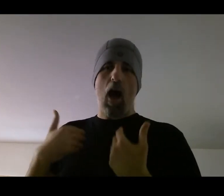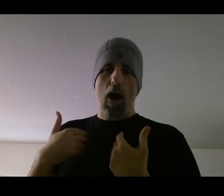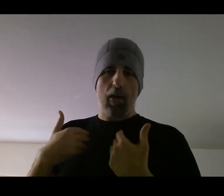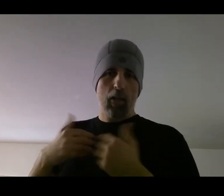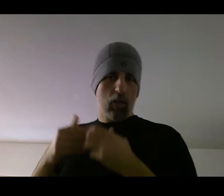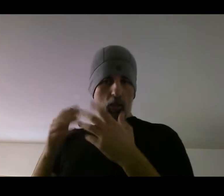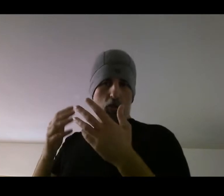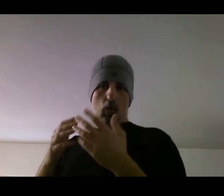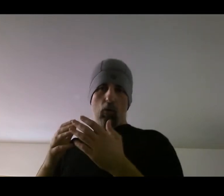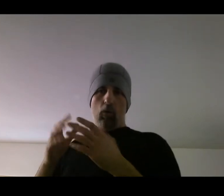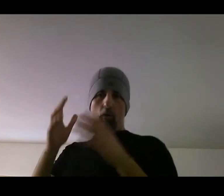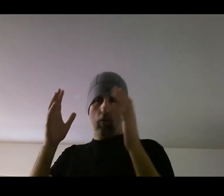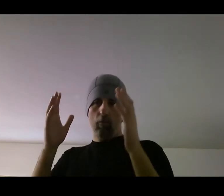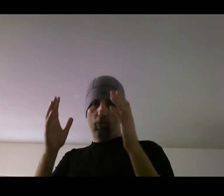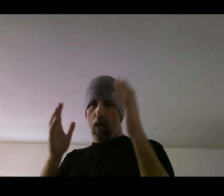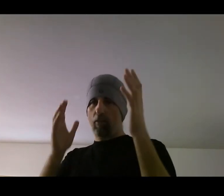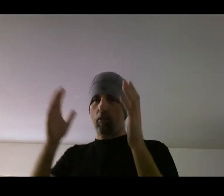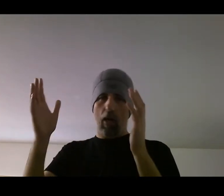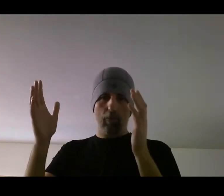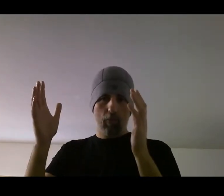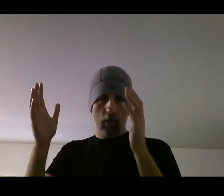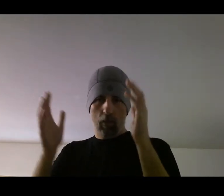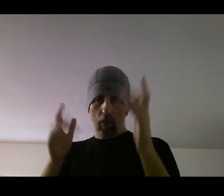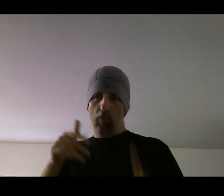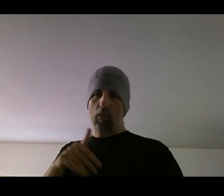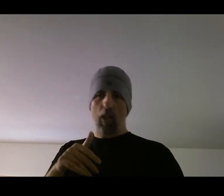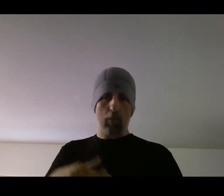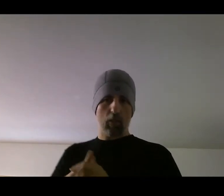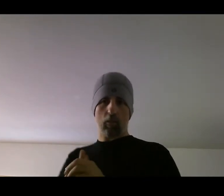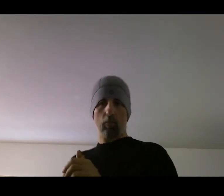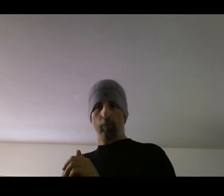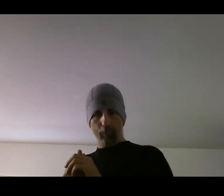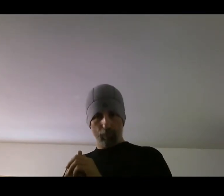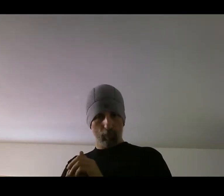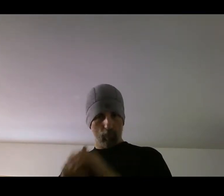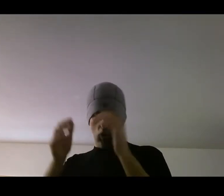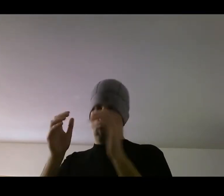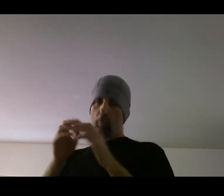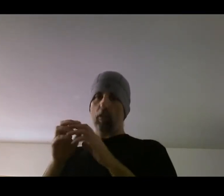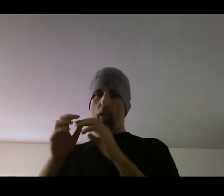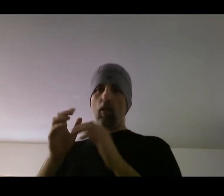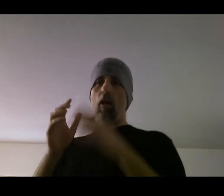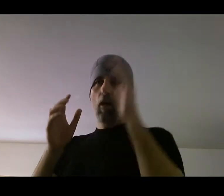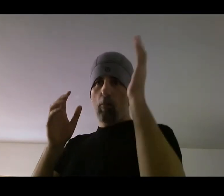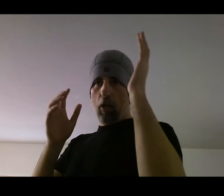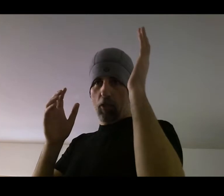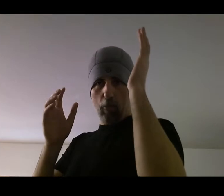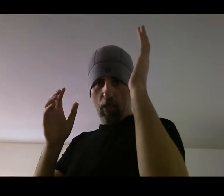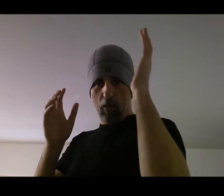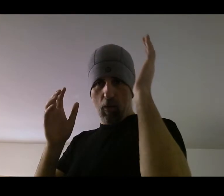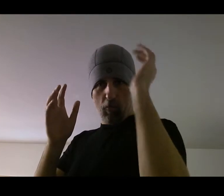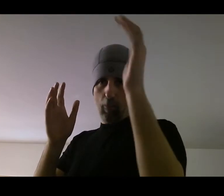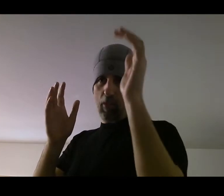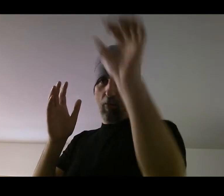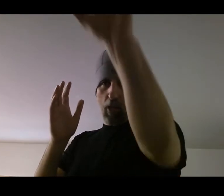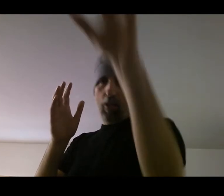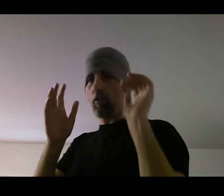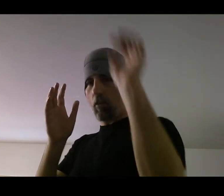control side to side in this type of system. So if it's a punch coming in from his left side, he's going